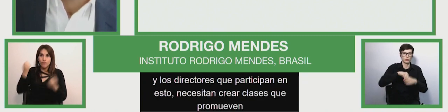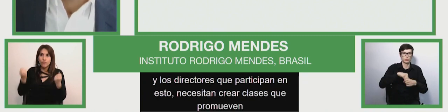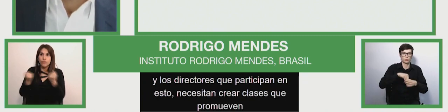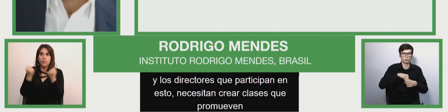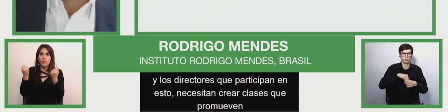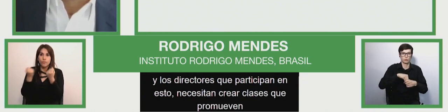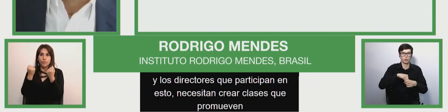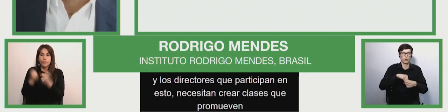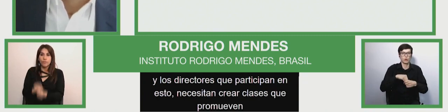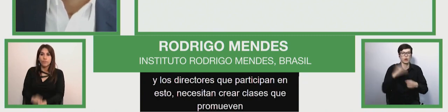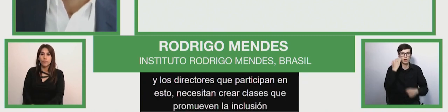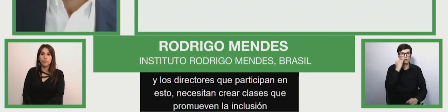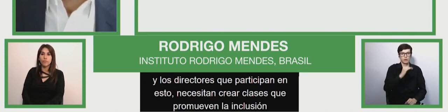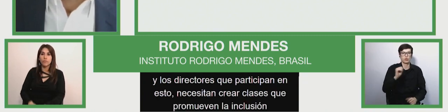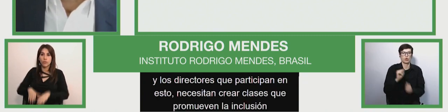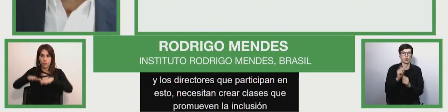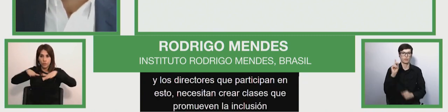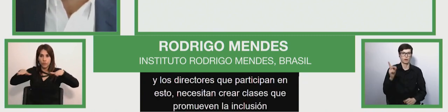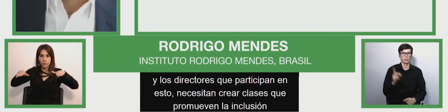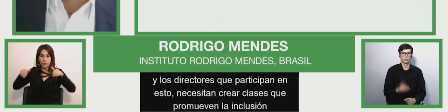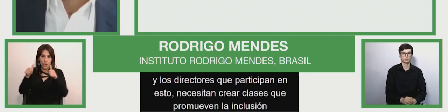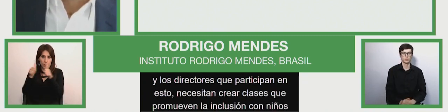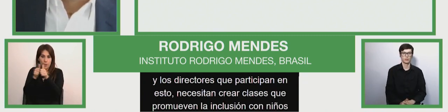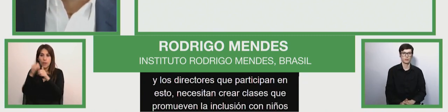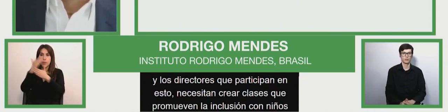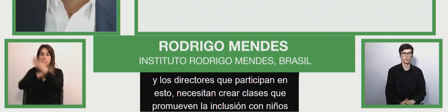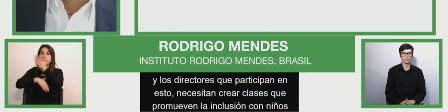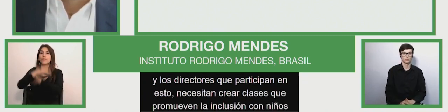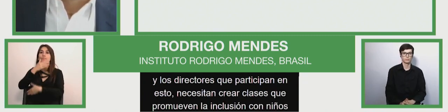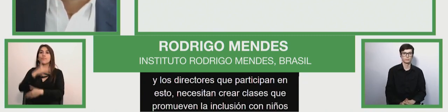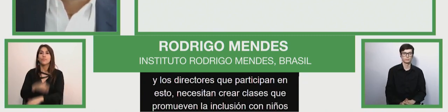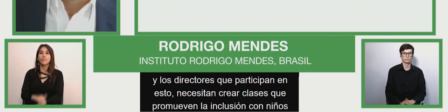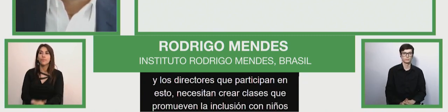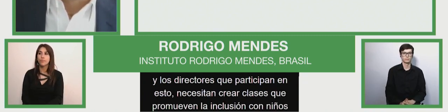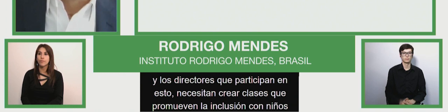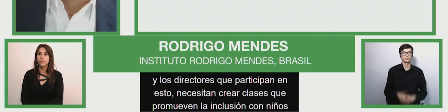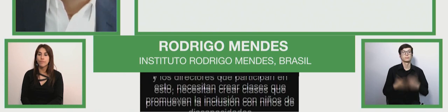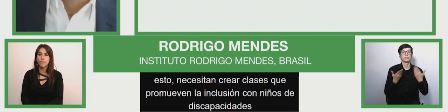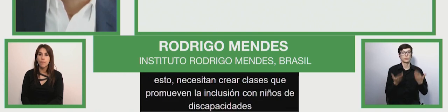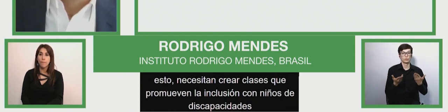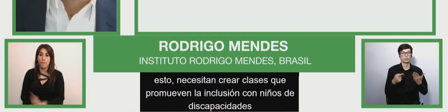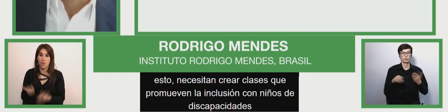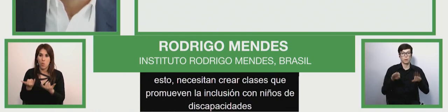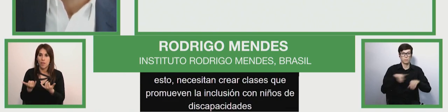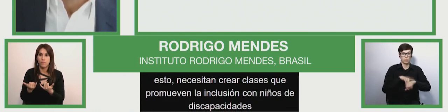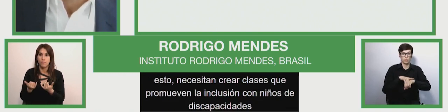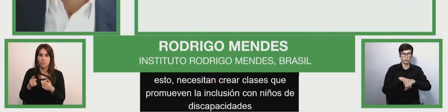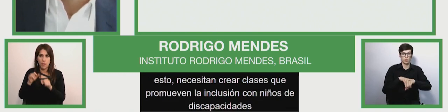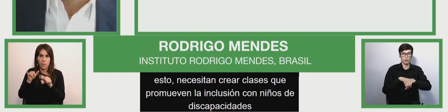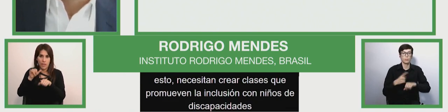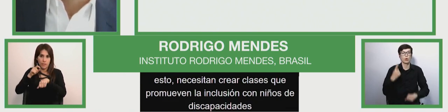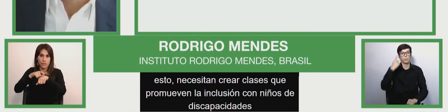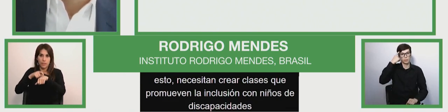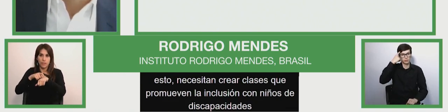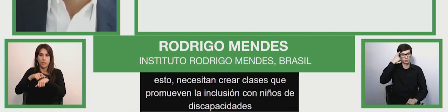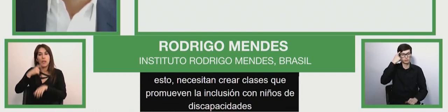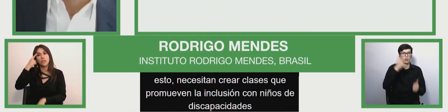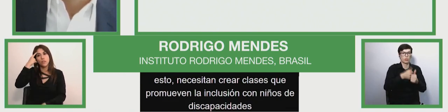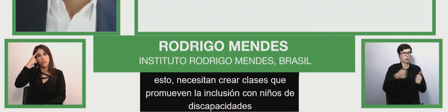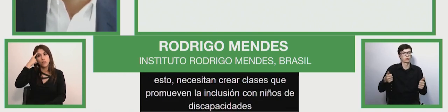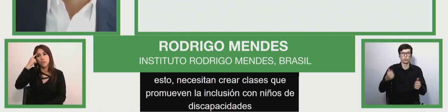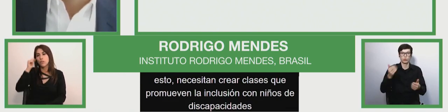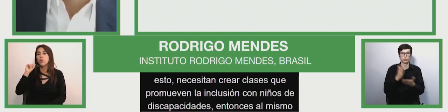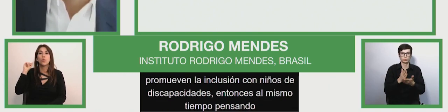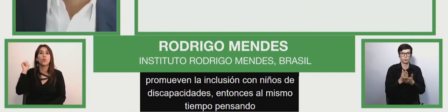in the course need to create classes that promote the inclusion of students with disabilities,